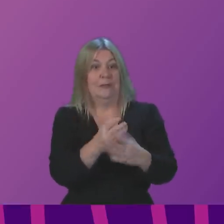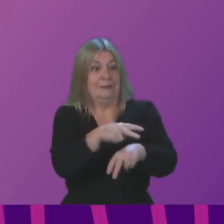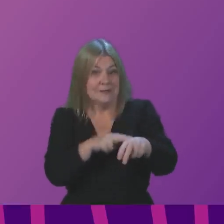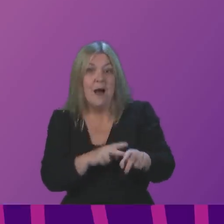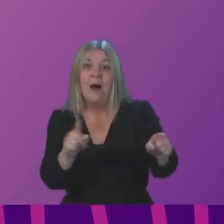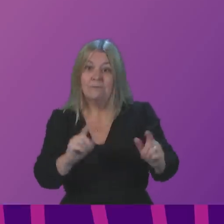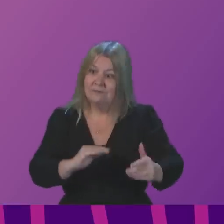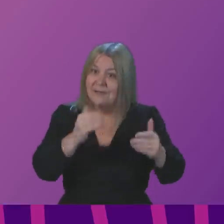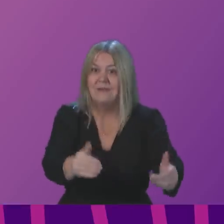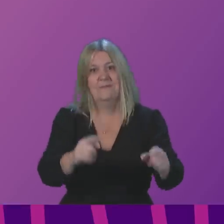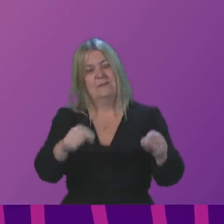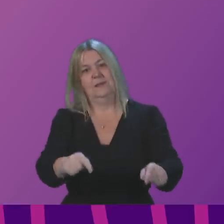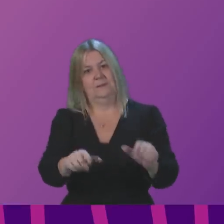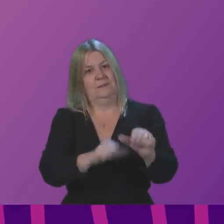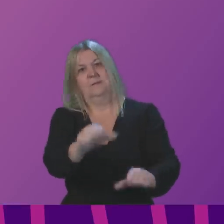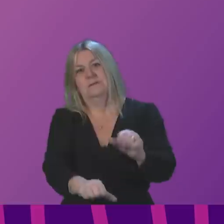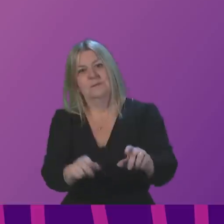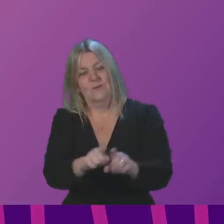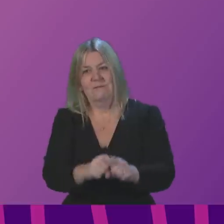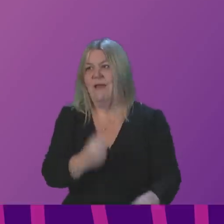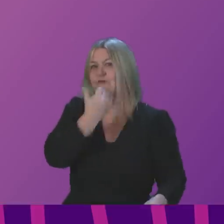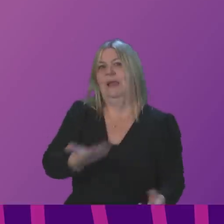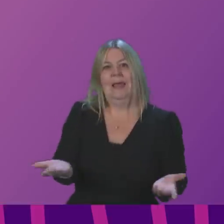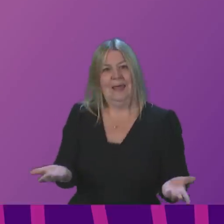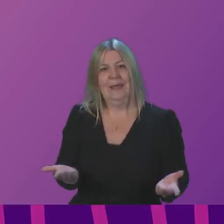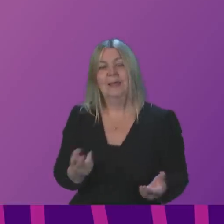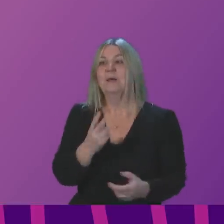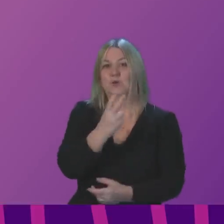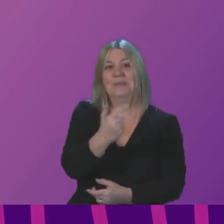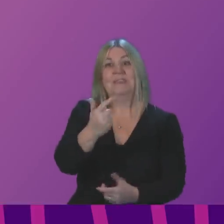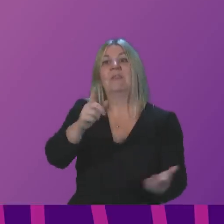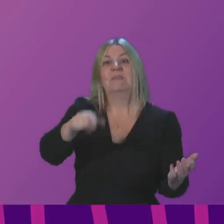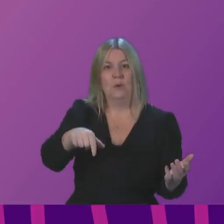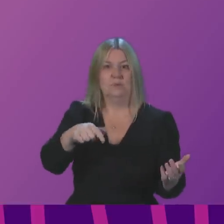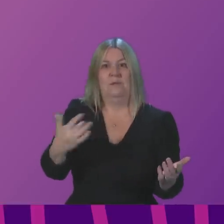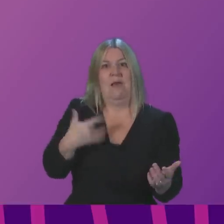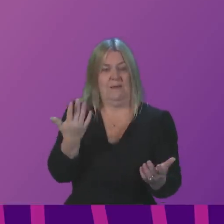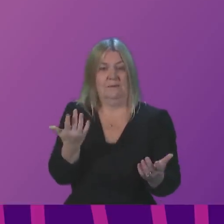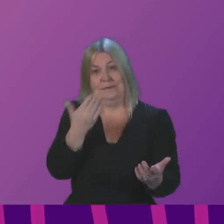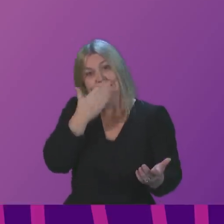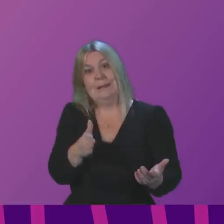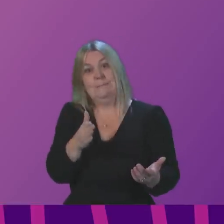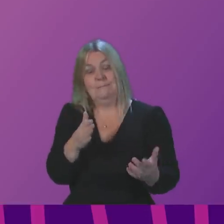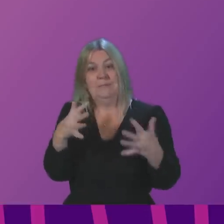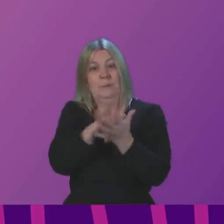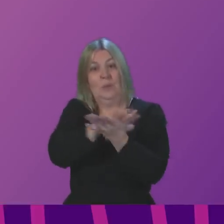vaccination programme in the UK, 27,000 lives already, according to a WHO study, saved